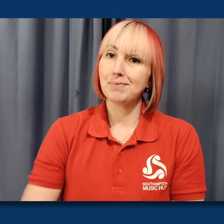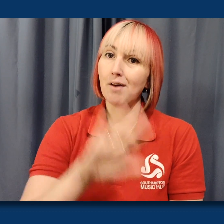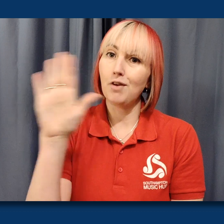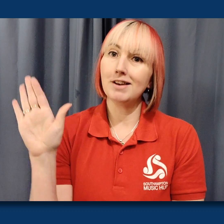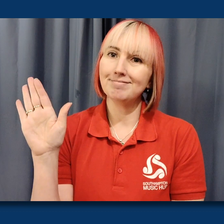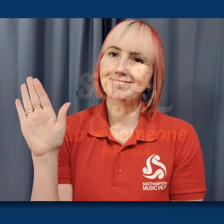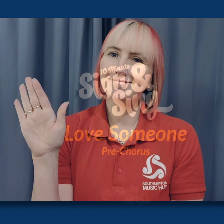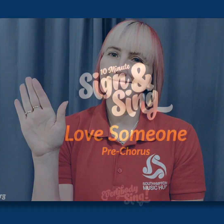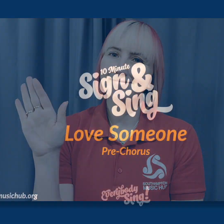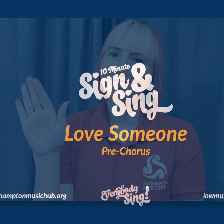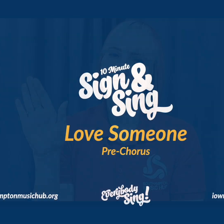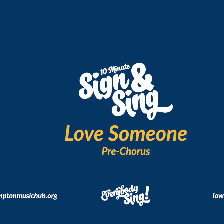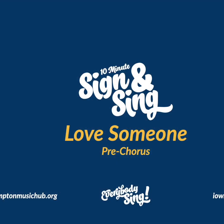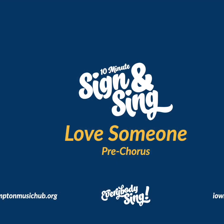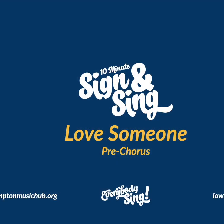next time. Have fun!